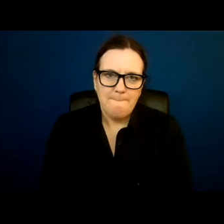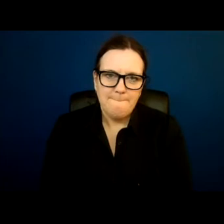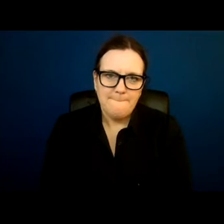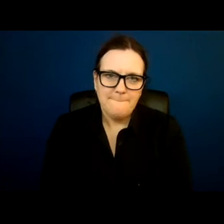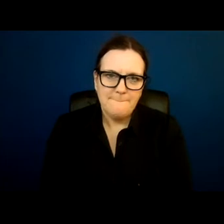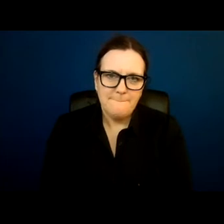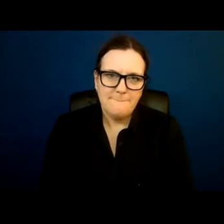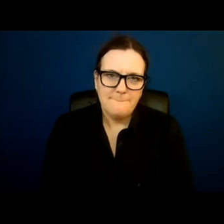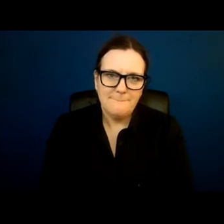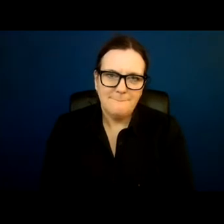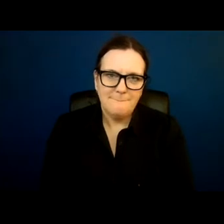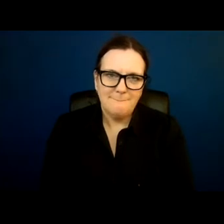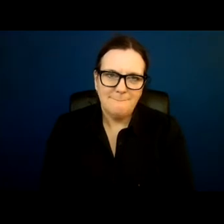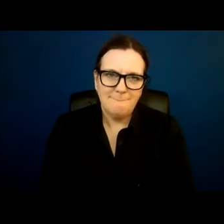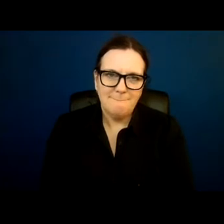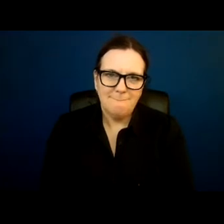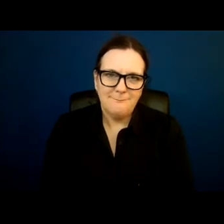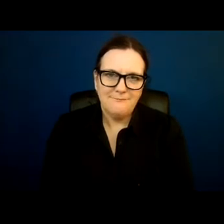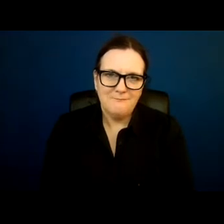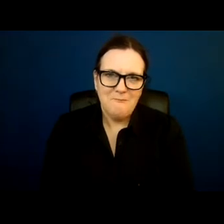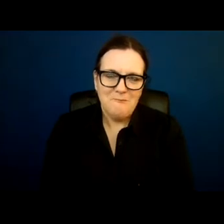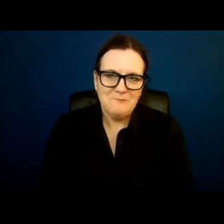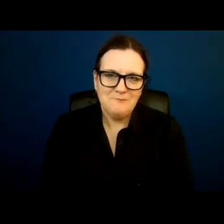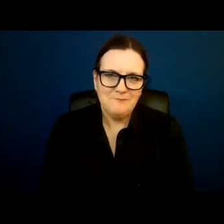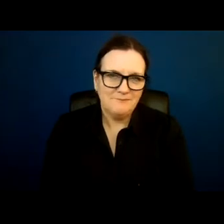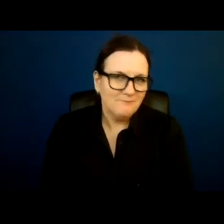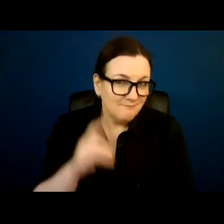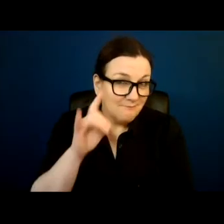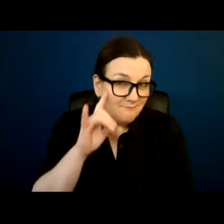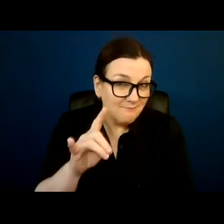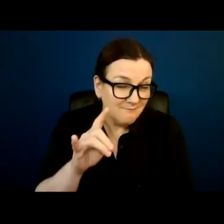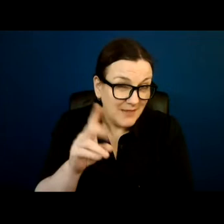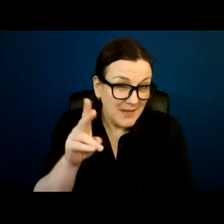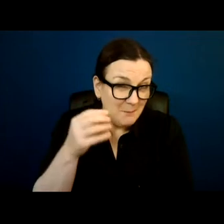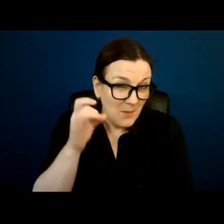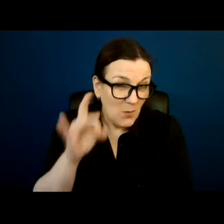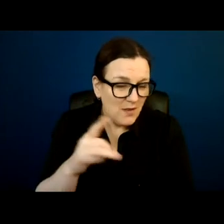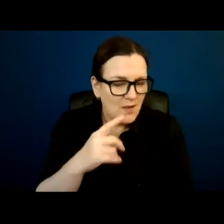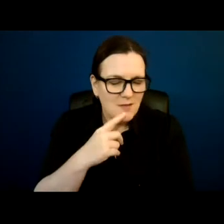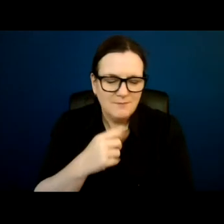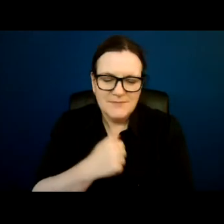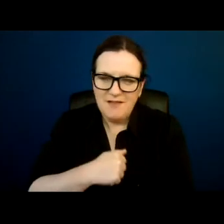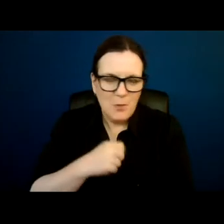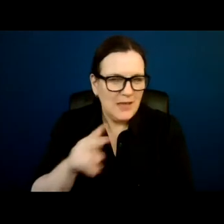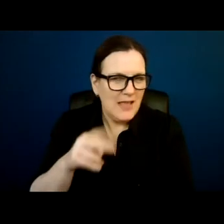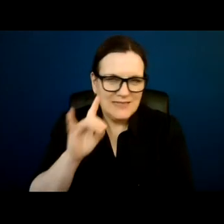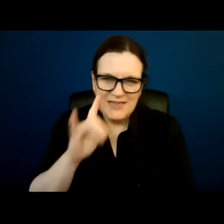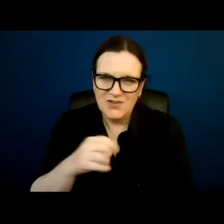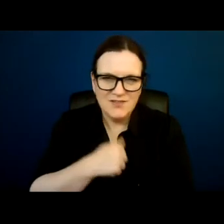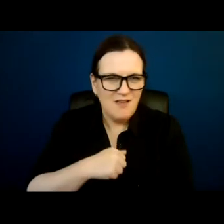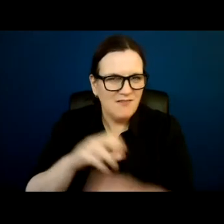I hope you can hear me OK. Michael, no, we can't. I'm going to nip that in the bud, sir.